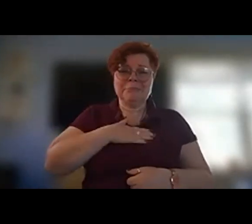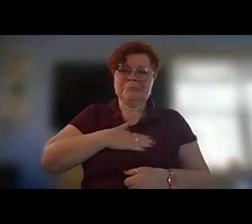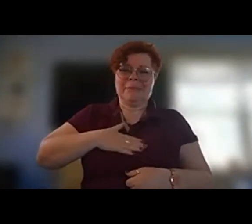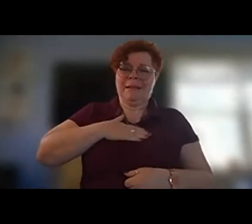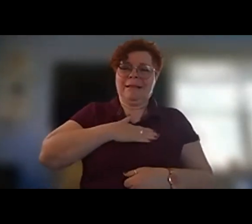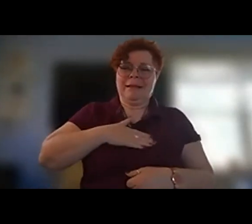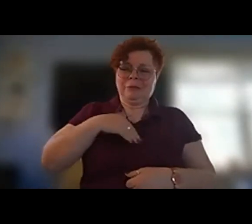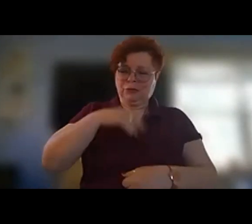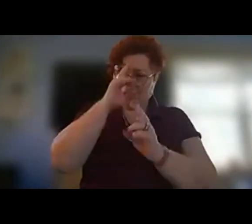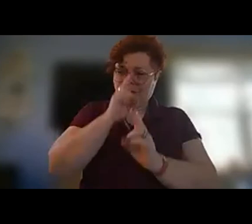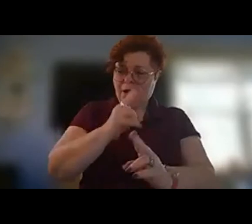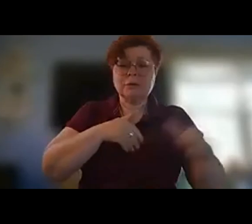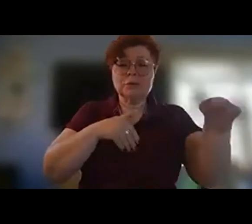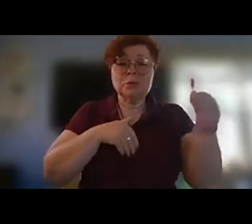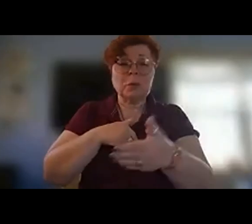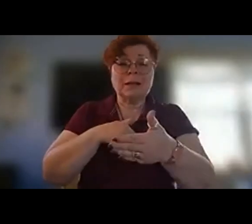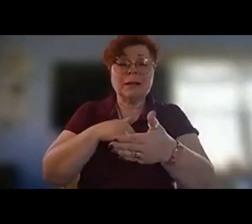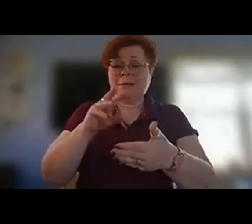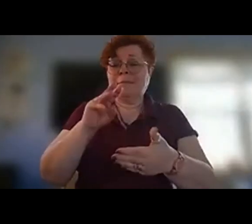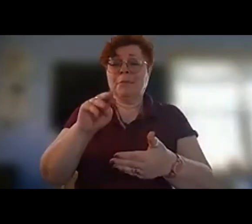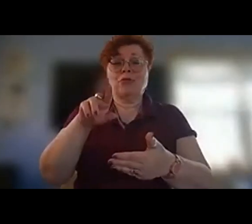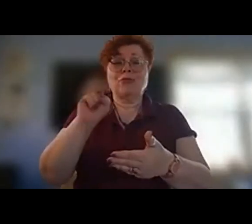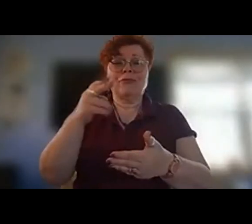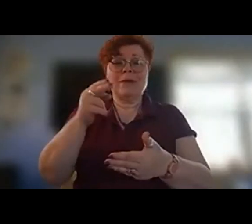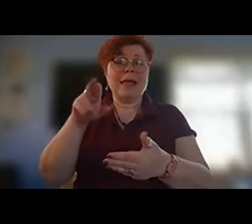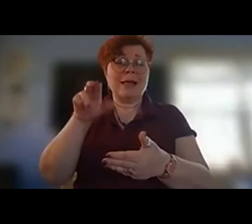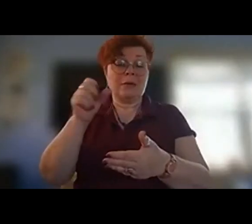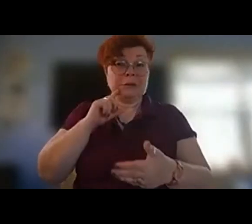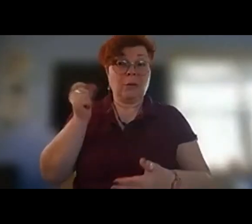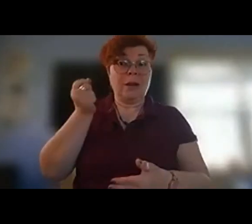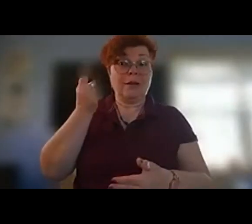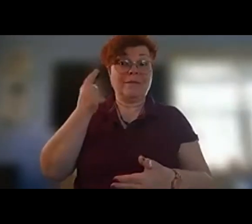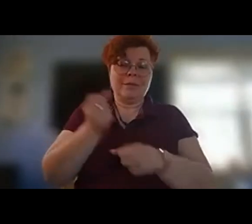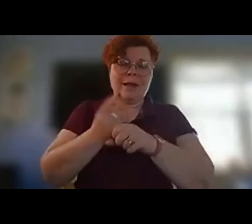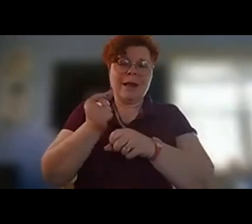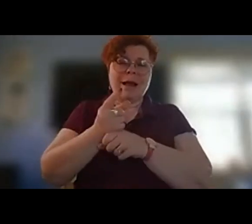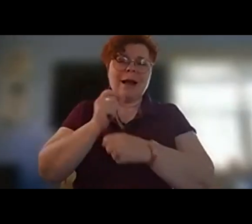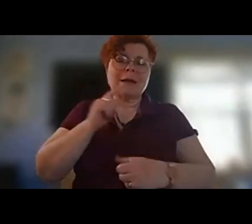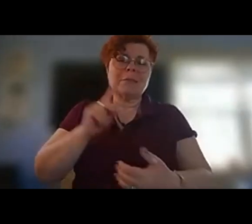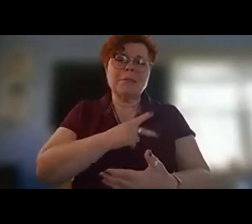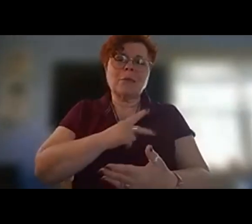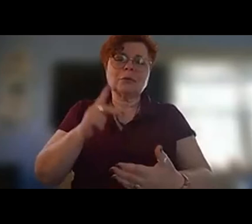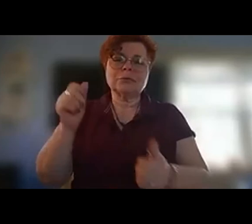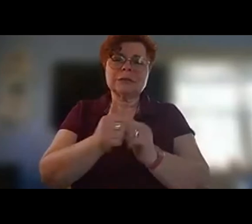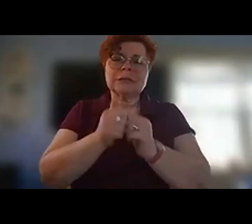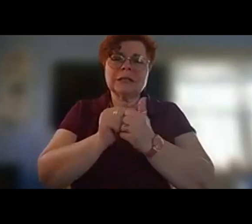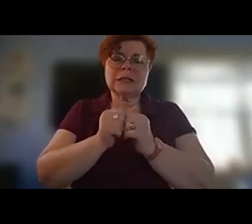honor to welcome marie harris to our 11th annual poetry contest at the literary arts guild sponsors under cfa